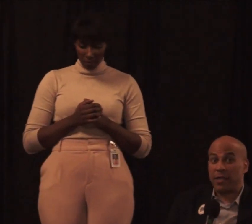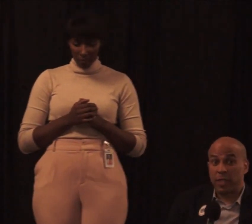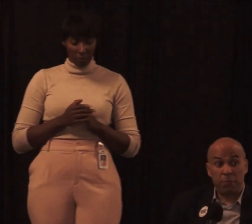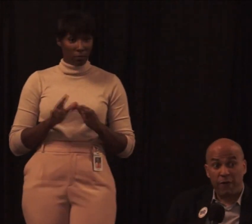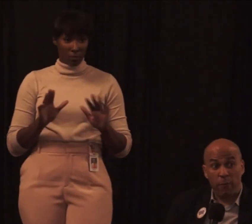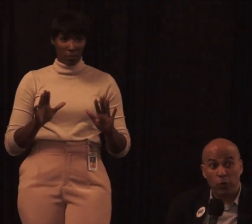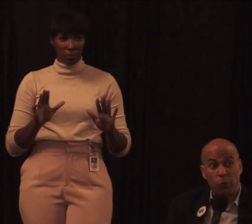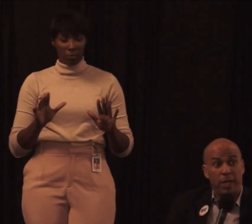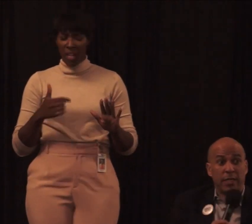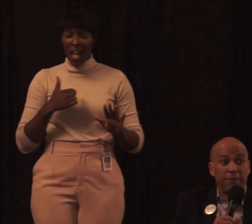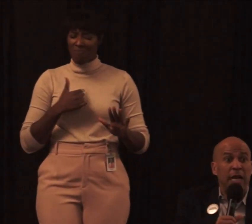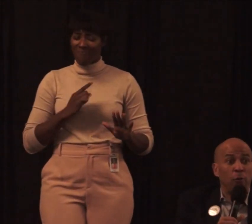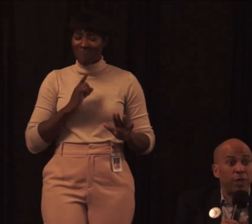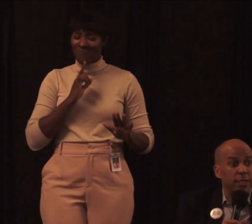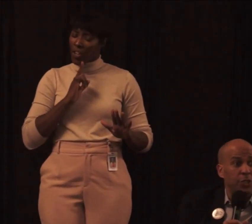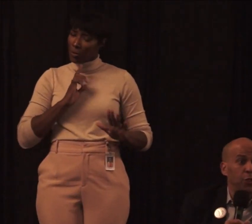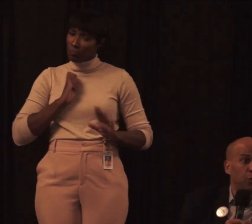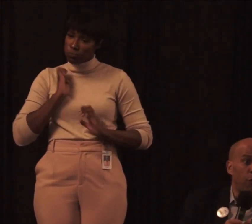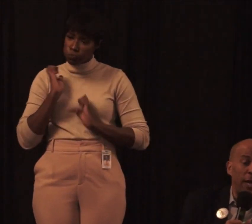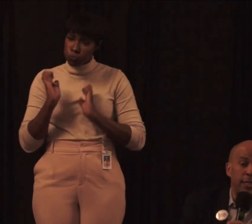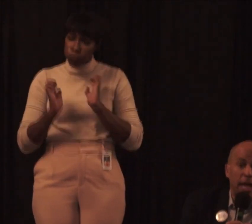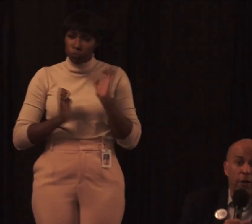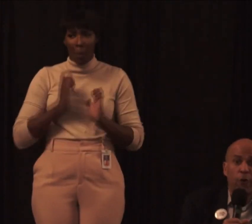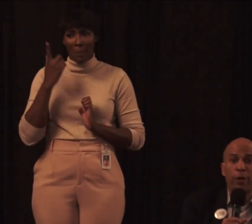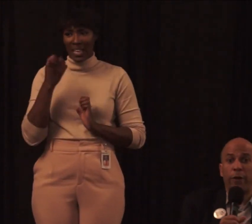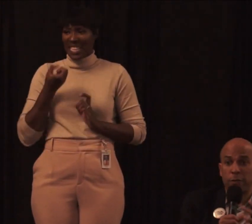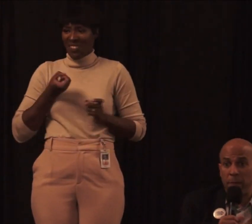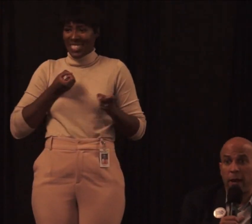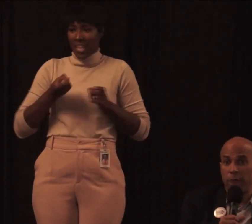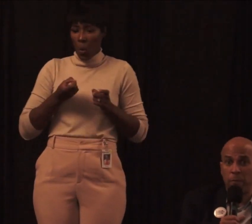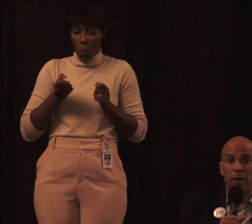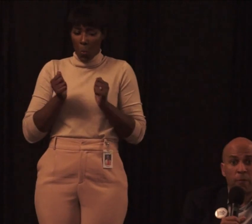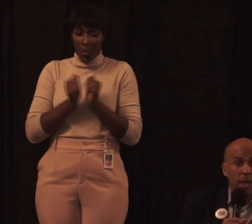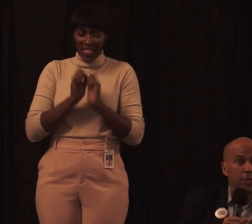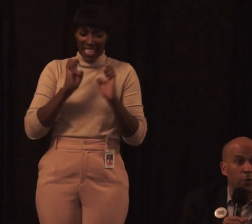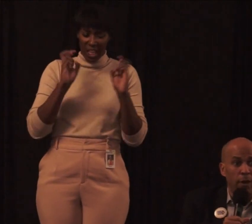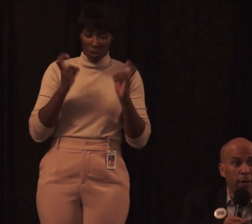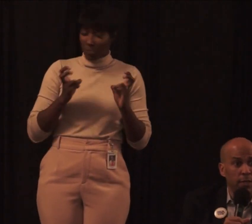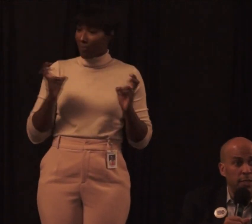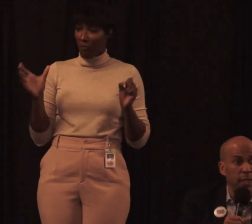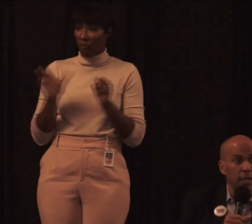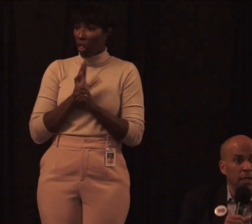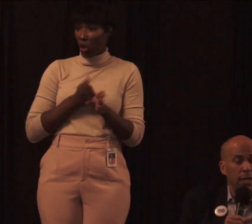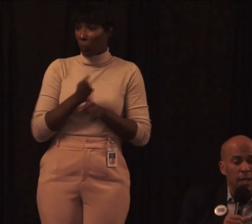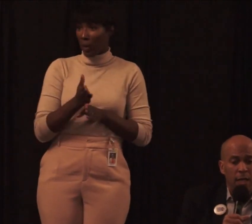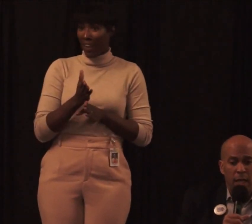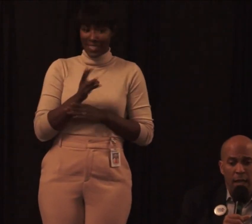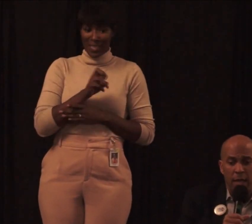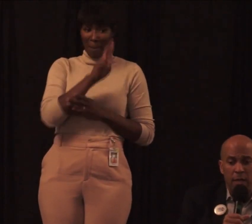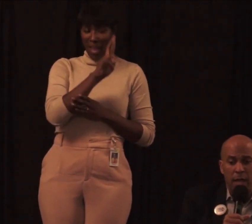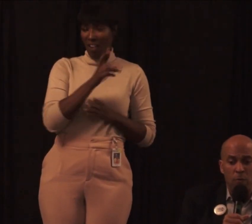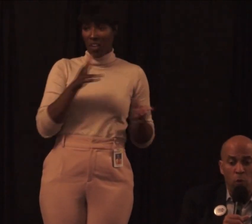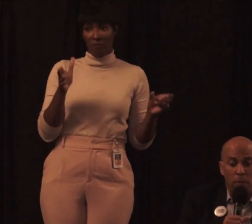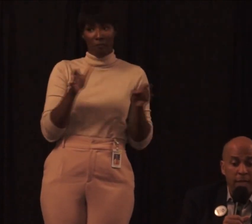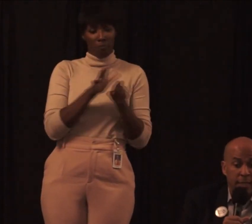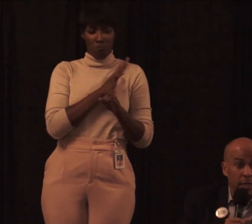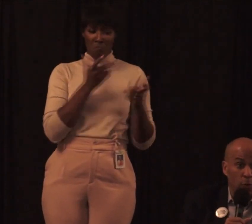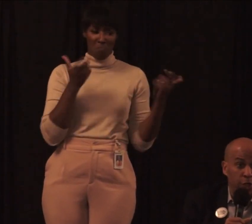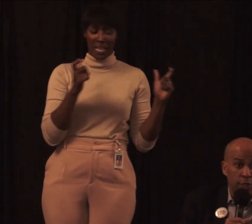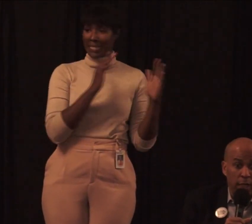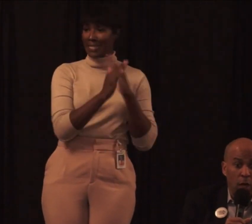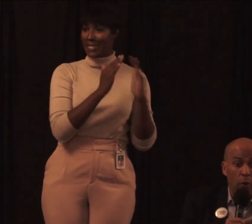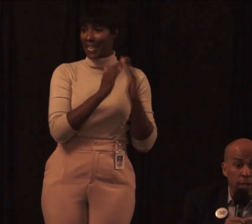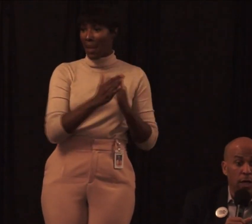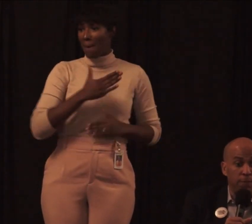Again, this gets me very emotional because I've dealt with these issues for my entire career as a mayor of a major American city. And in my